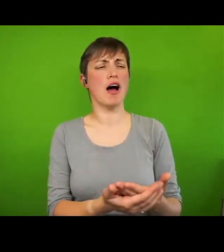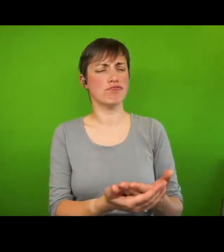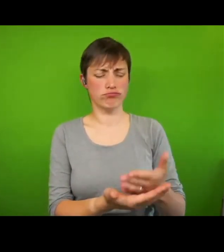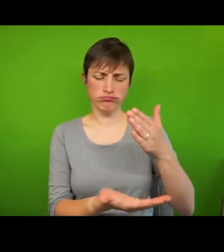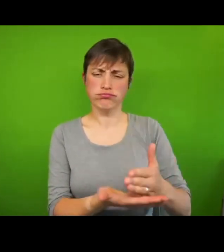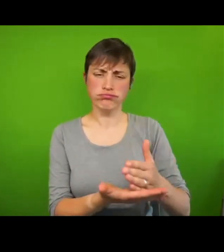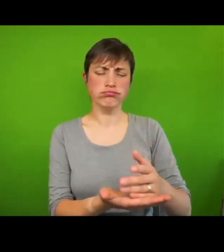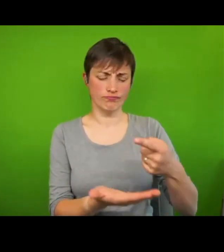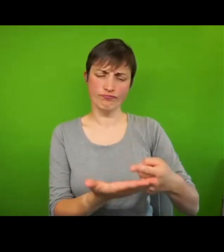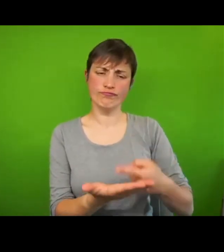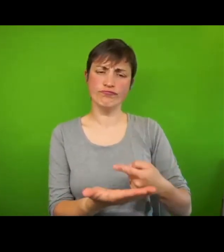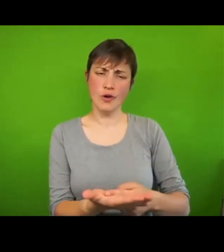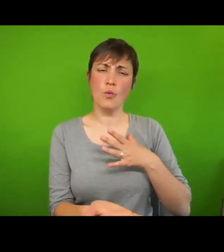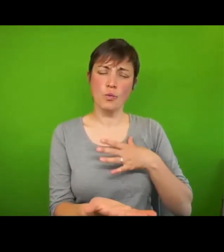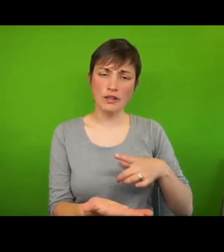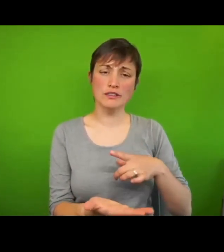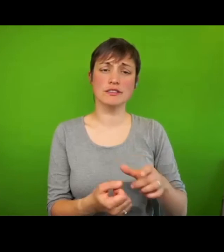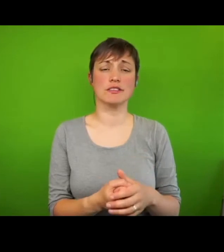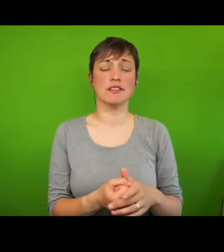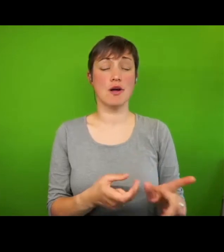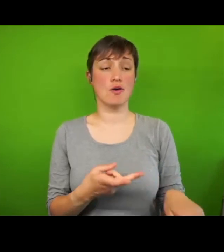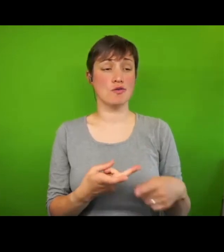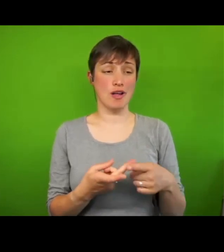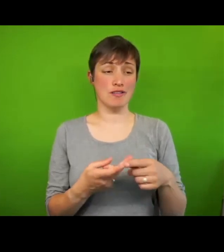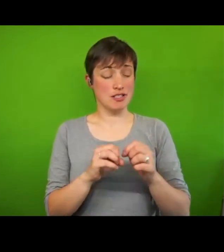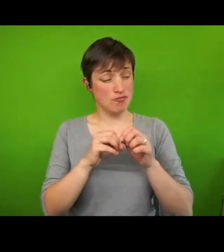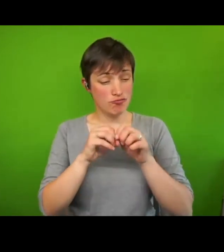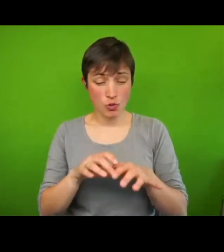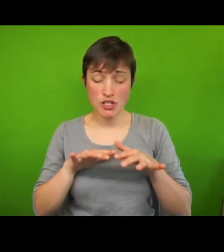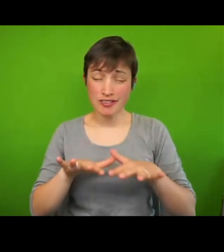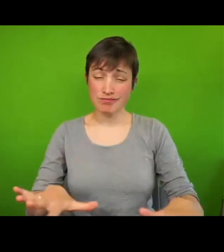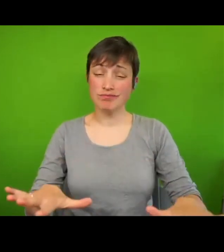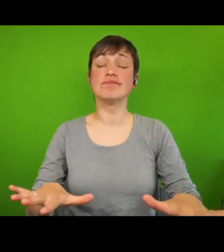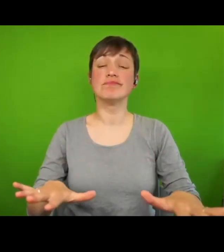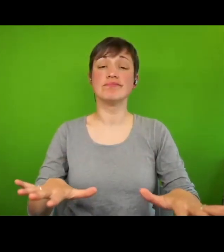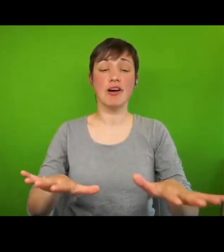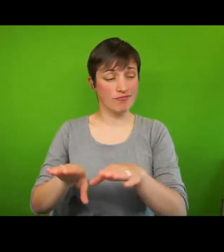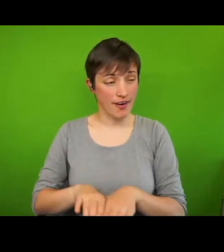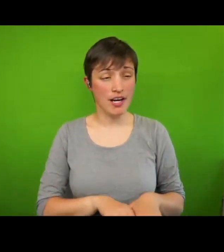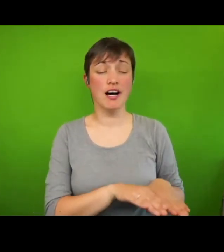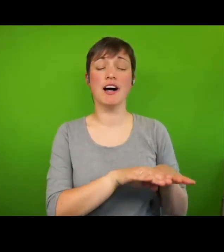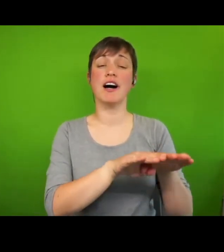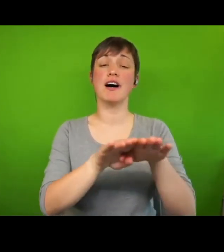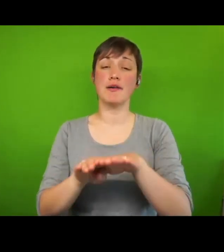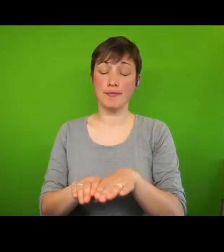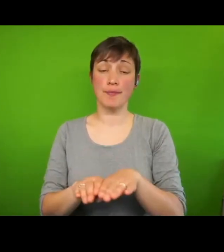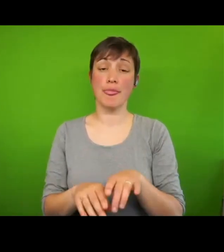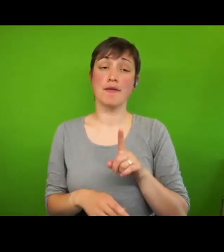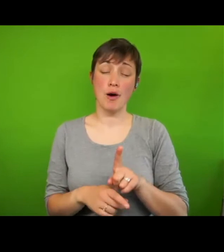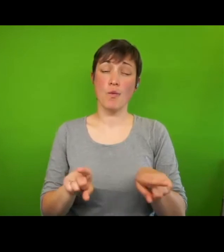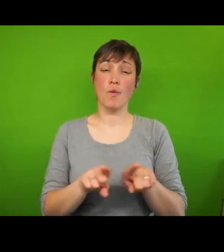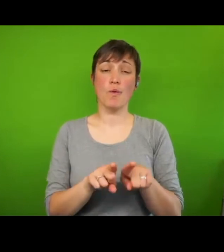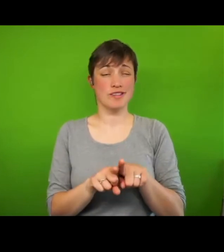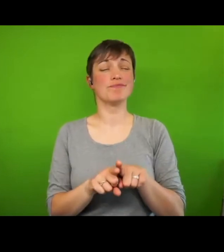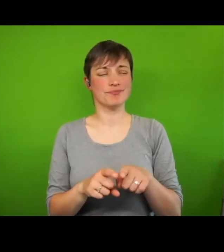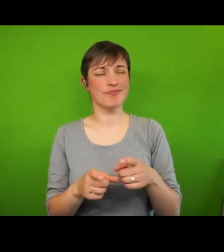respect, as well as of redistribution. However, I've also acknowledged the difficulties of a human